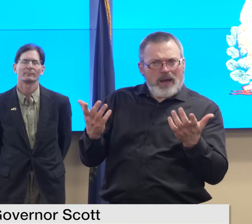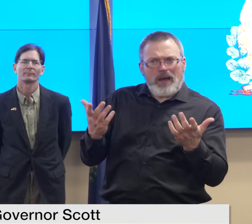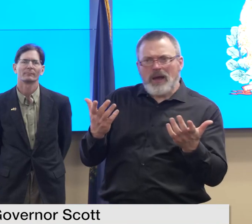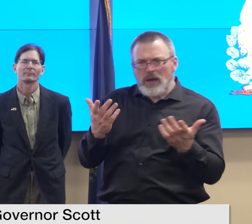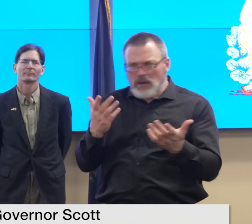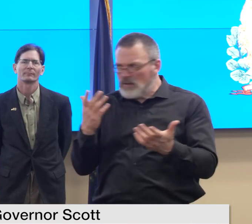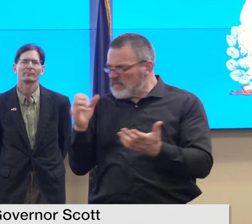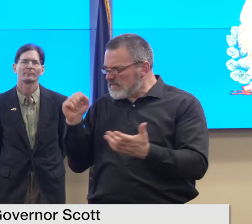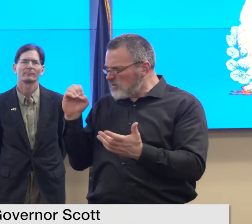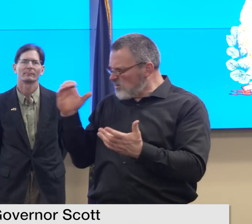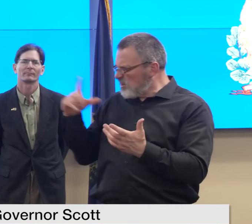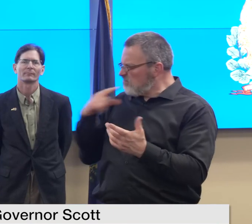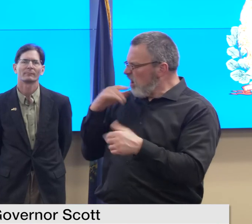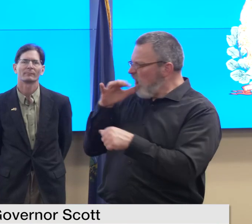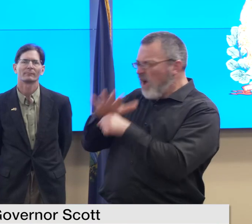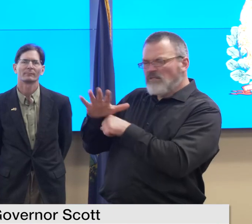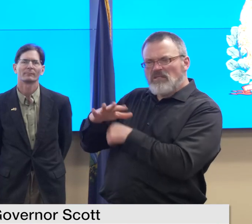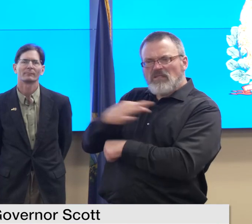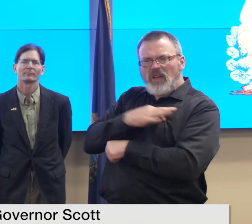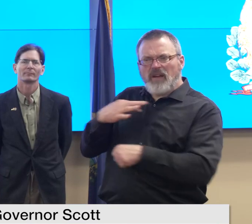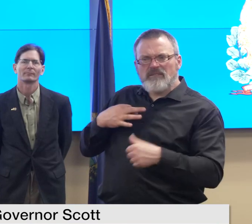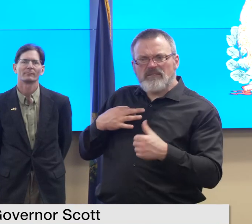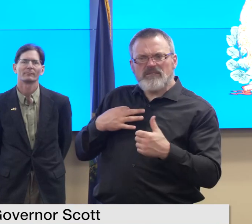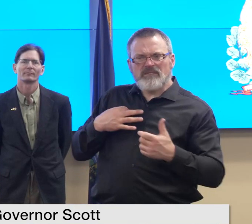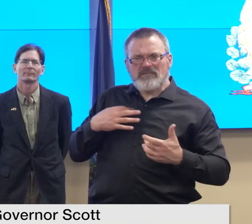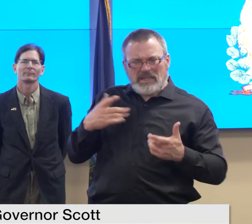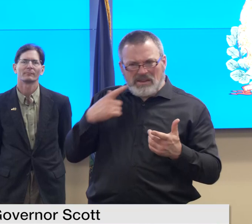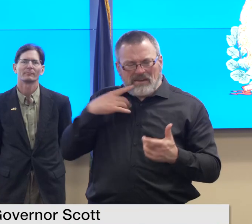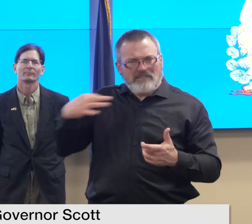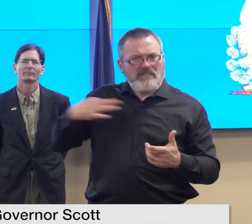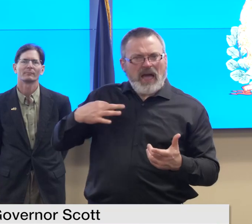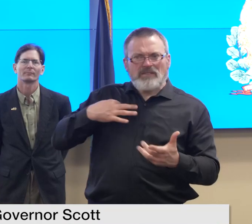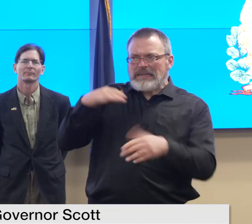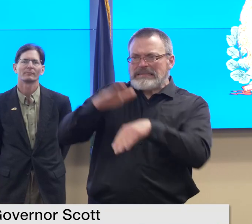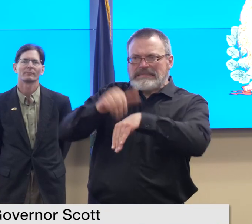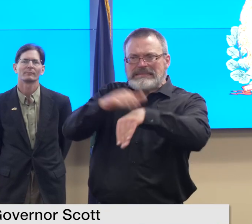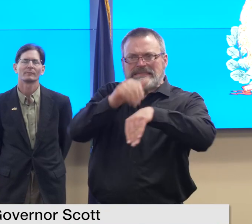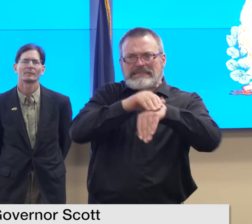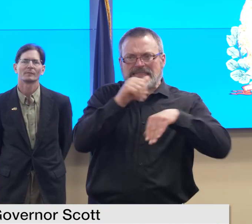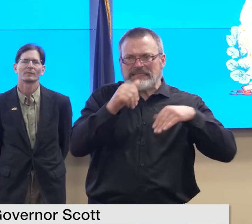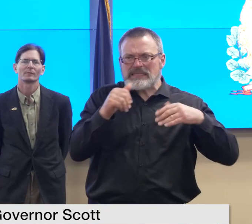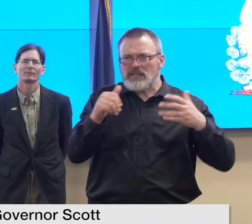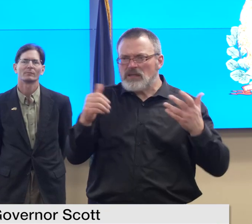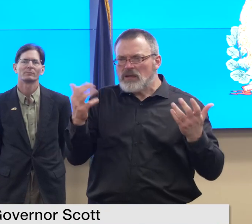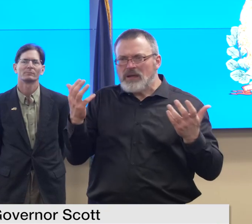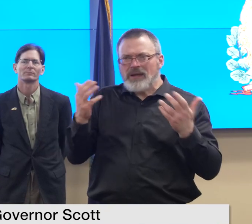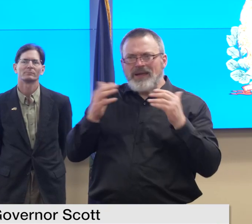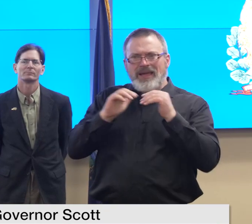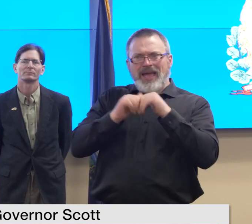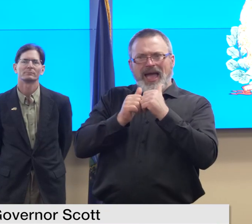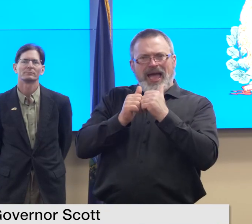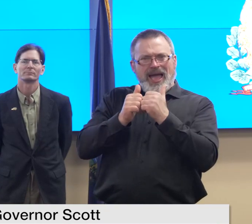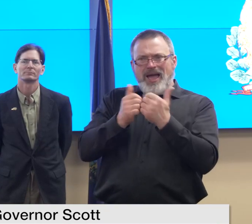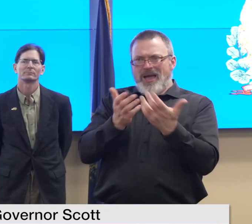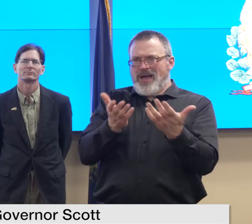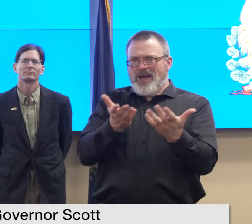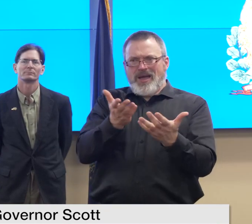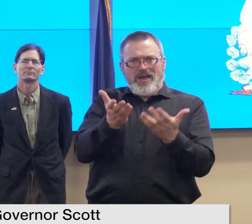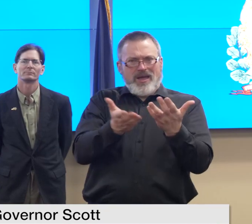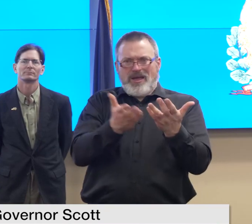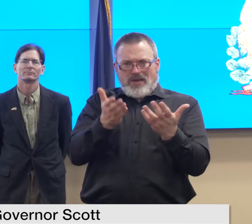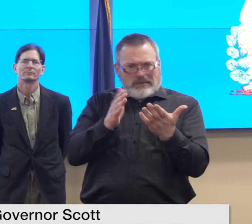this this tiny little community with a lot of volunteers needs to even know how to address the needs of the people um